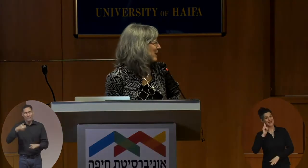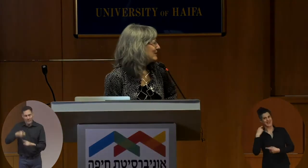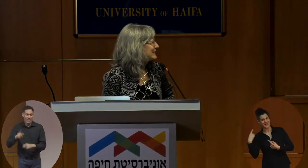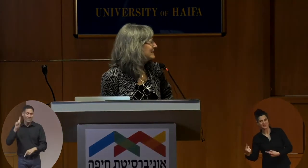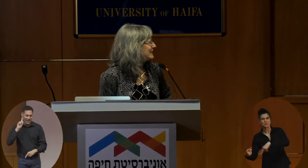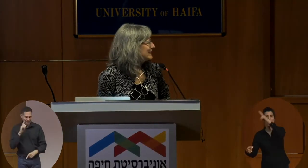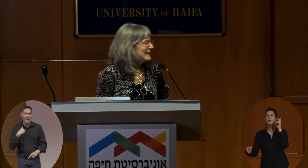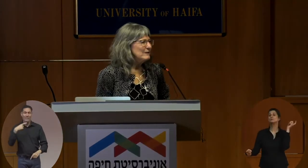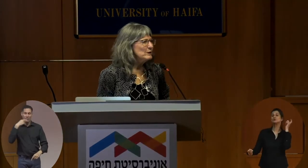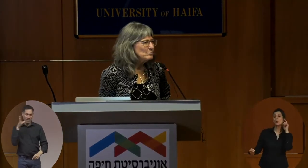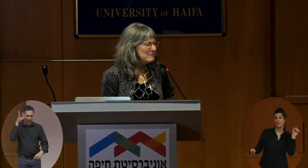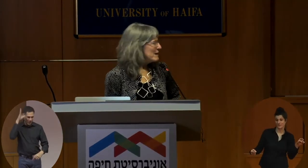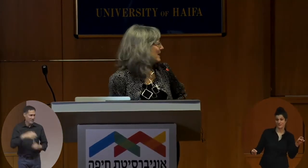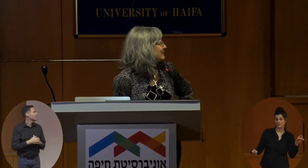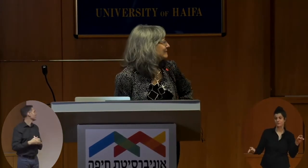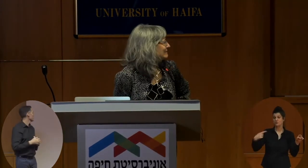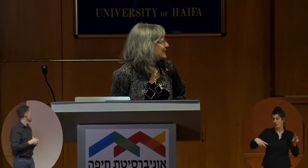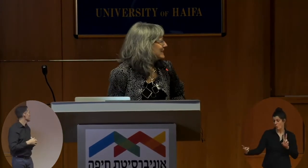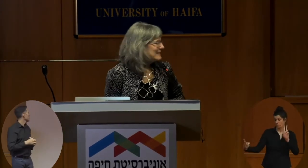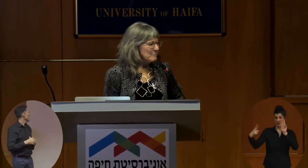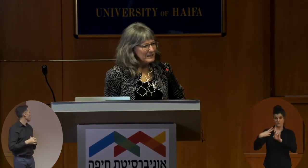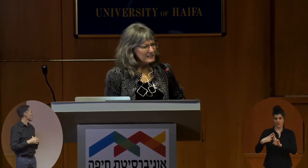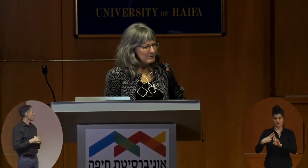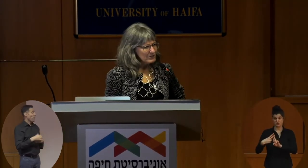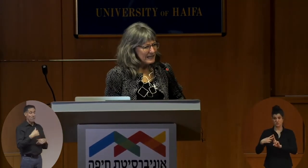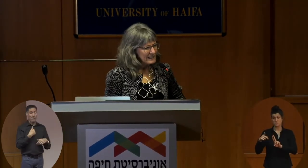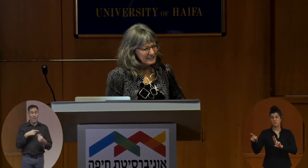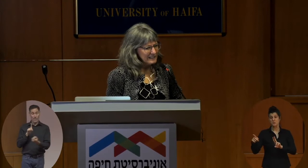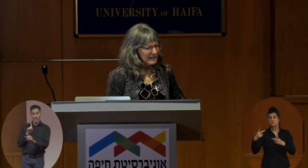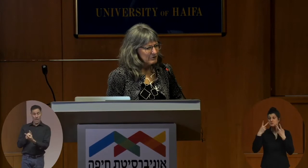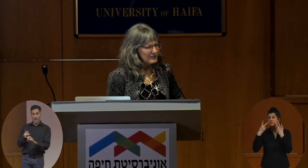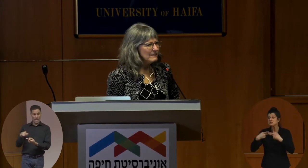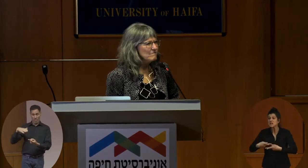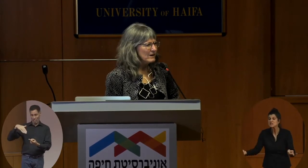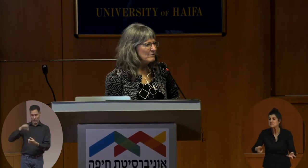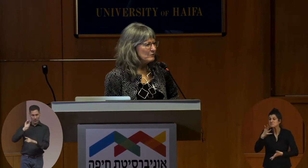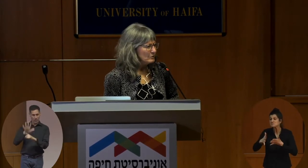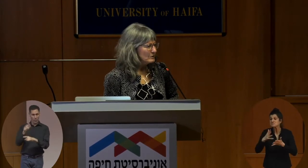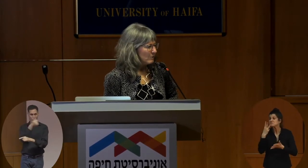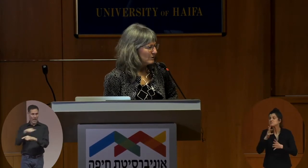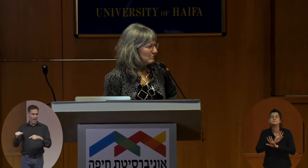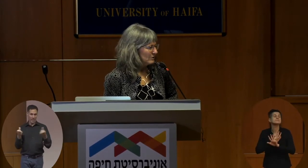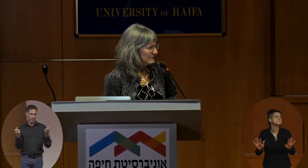parents. And when we met, he had not been exposed to any sign language and a very few spoken words.